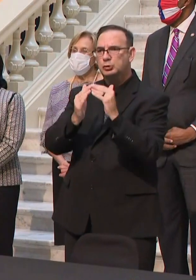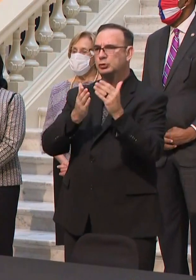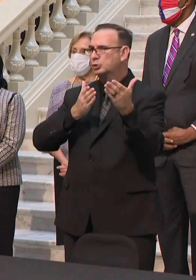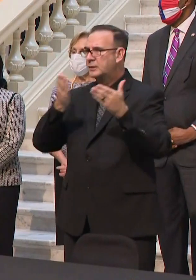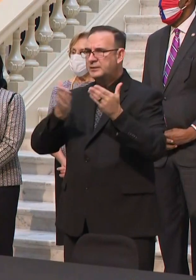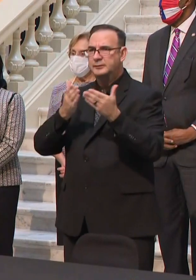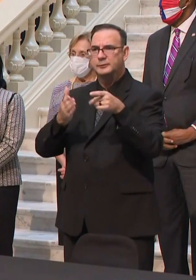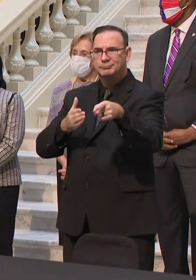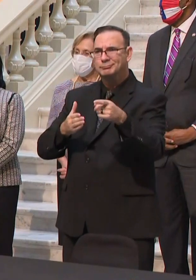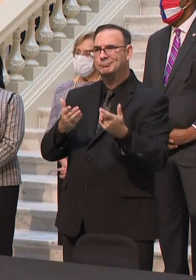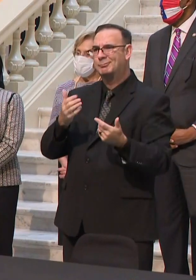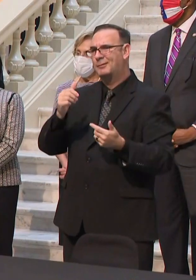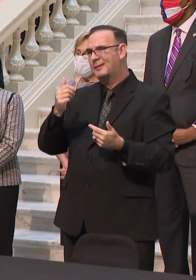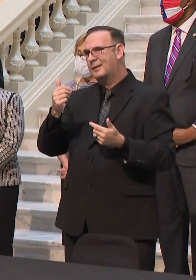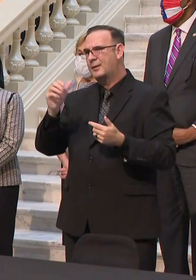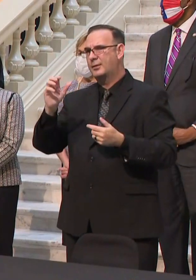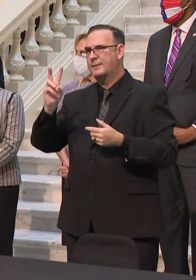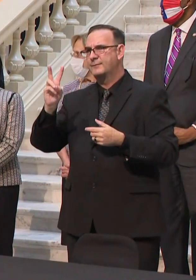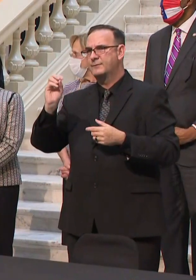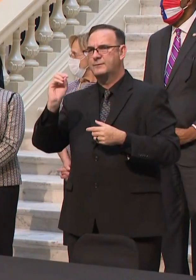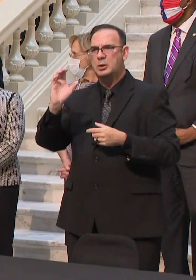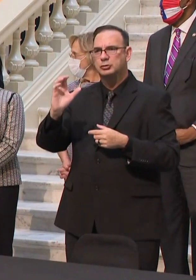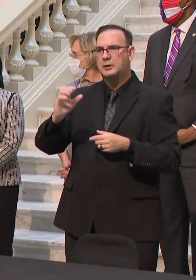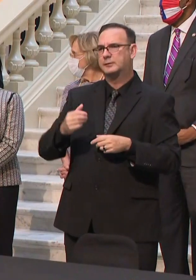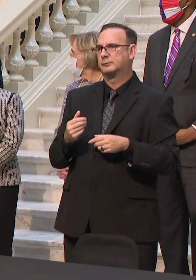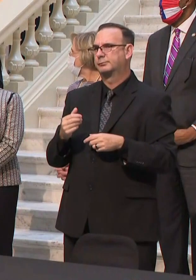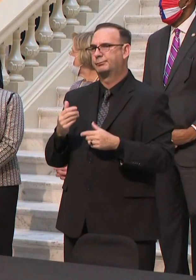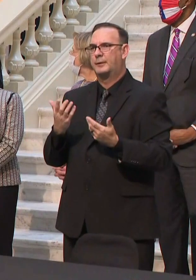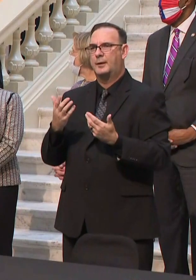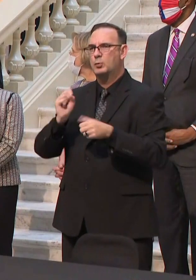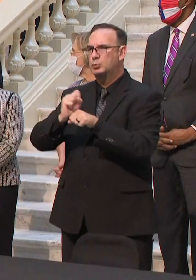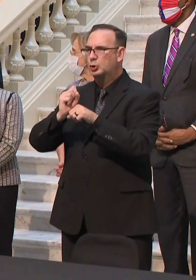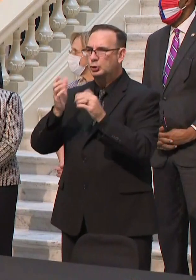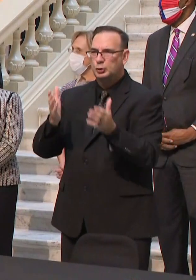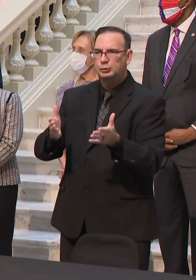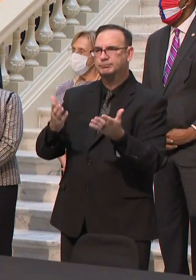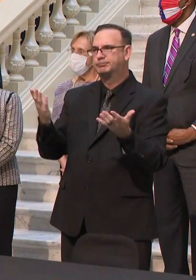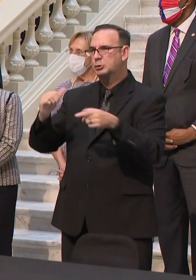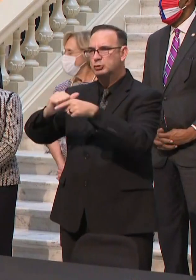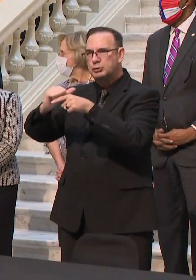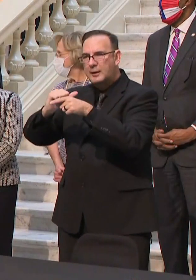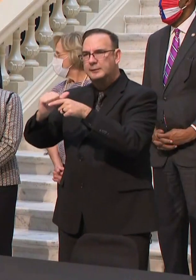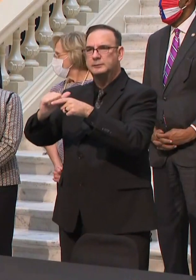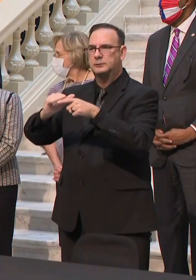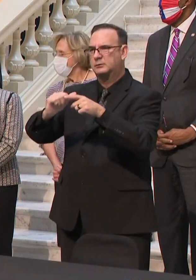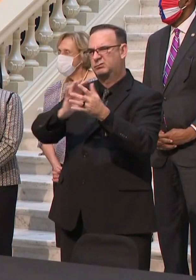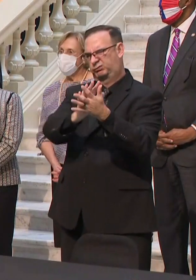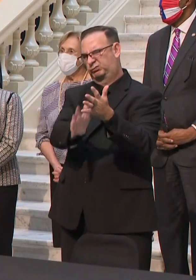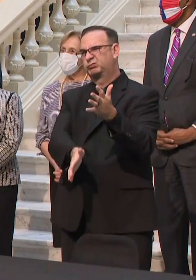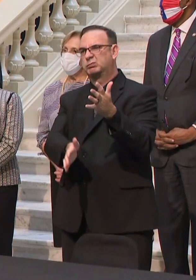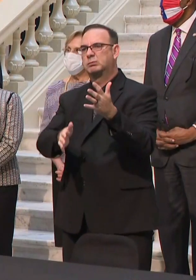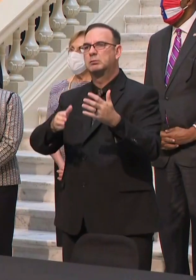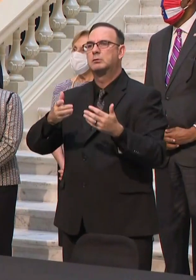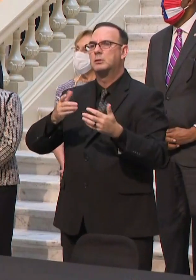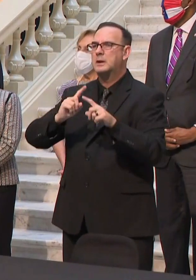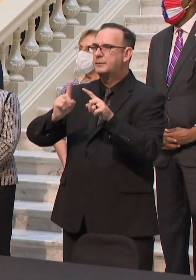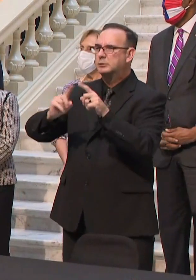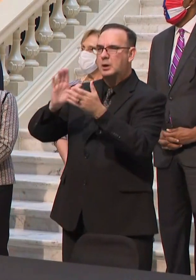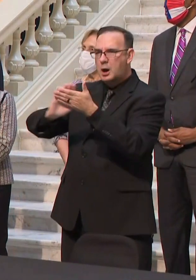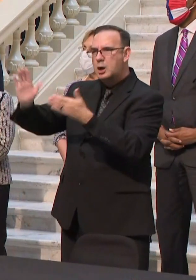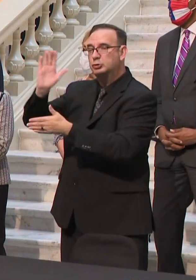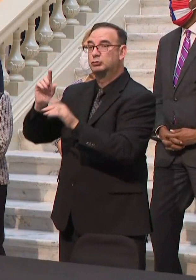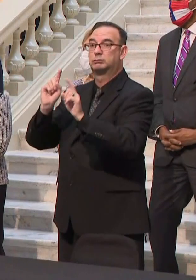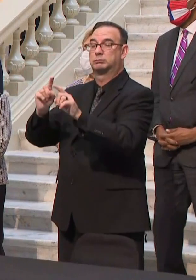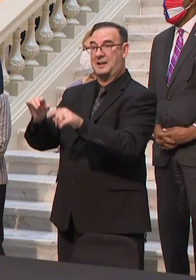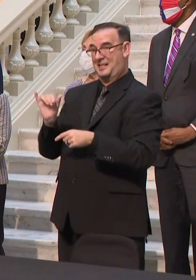vocational-educational training, or enrollment in higher education. This opportunity will help hard-working